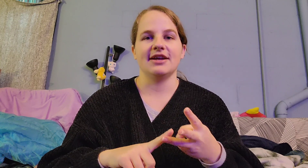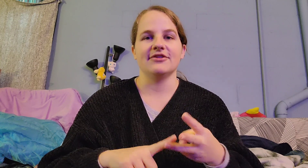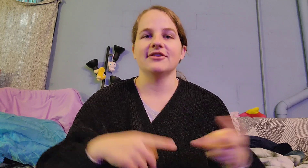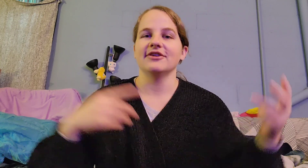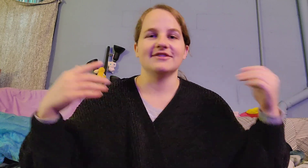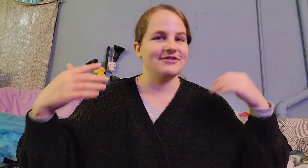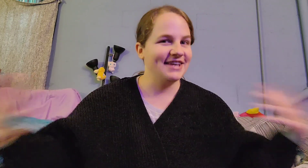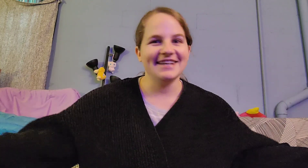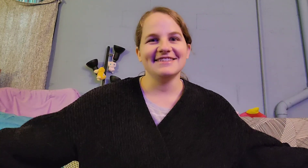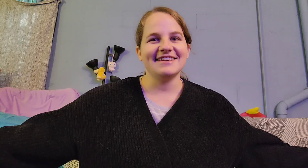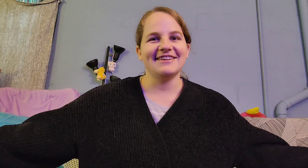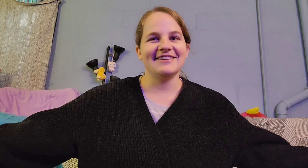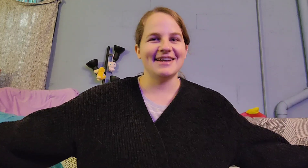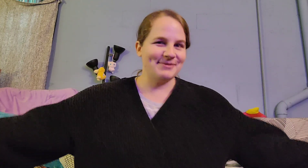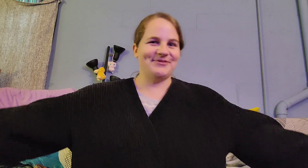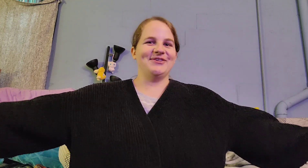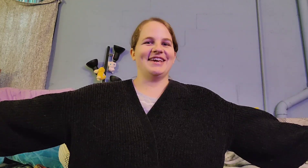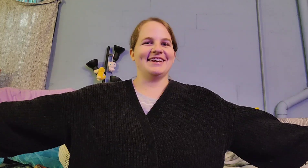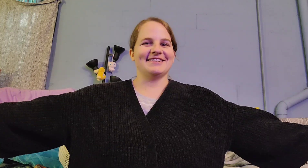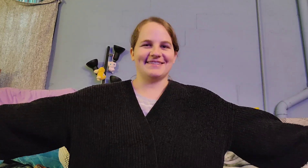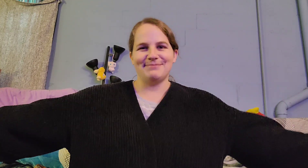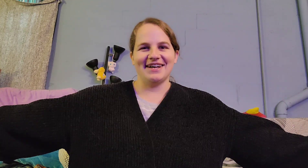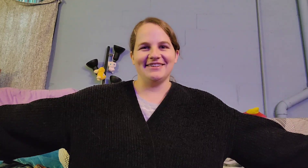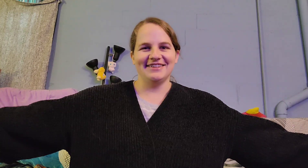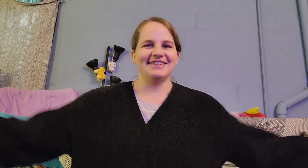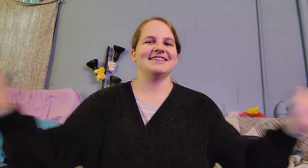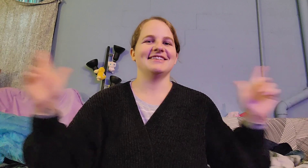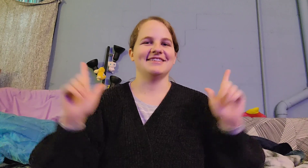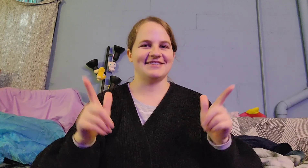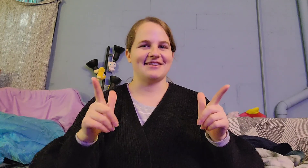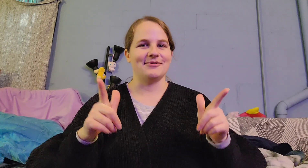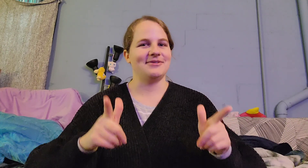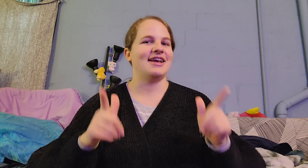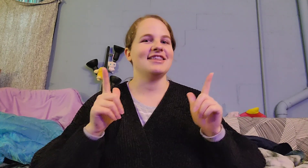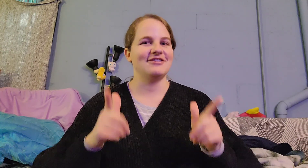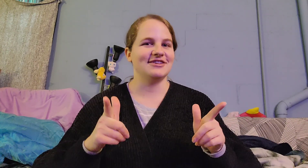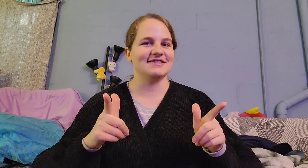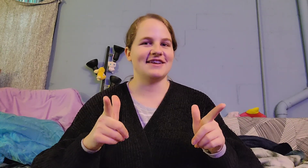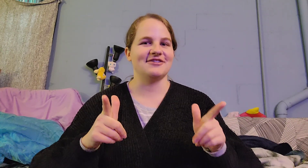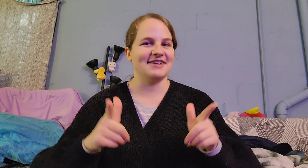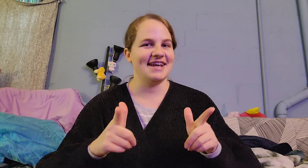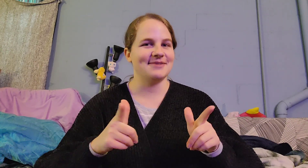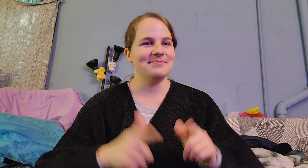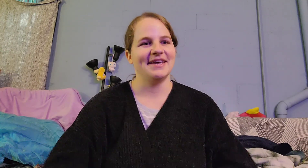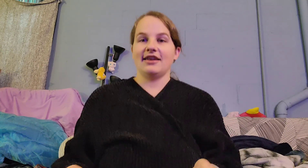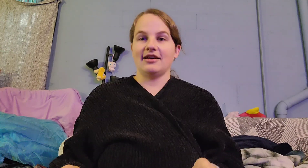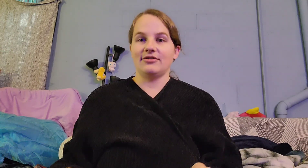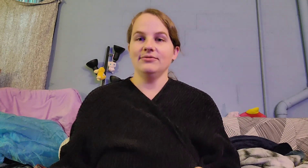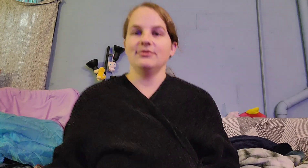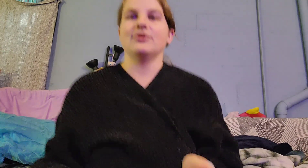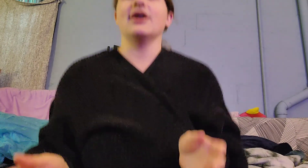together because you can't say your name if you can't spell. So now that you can say your name, Hello or